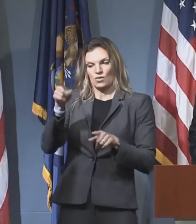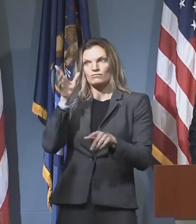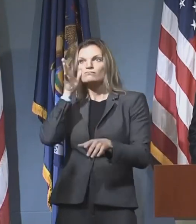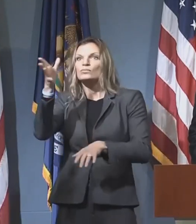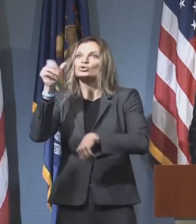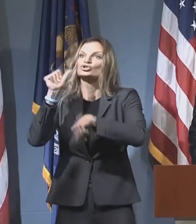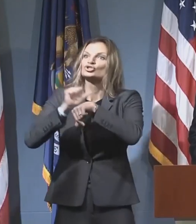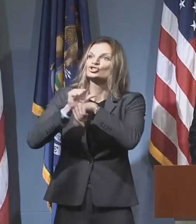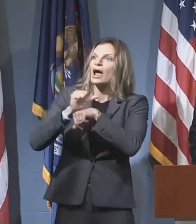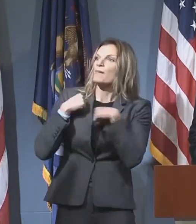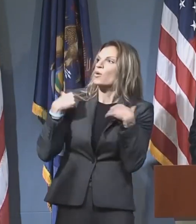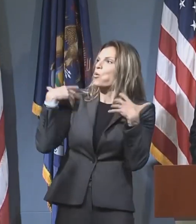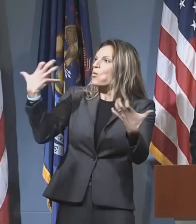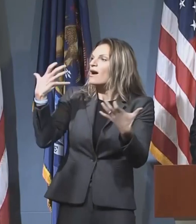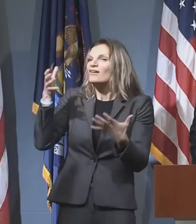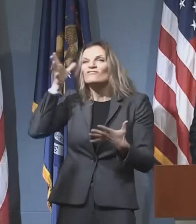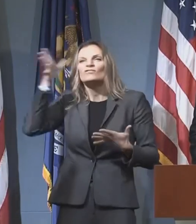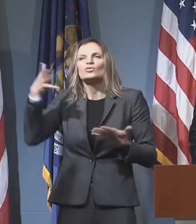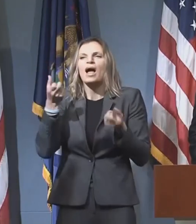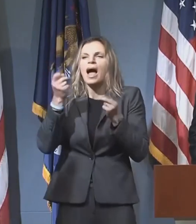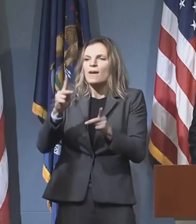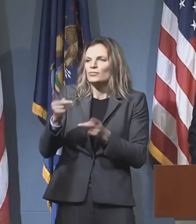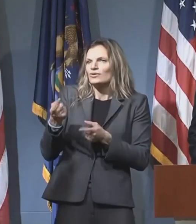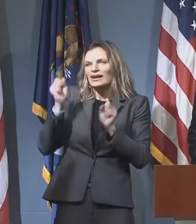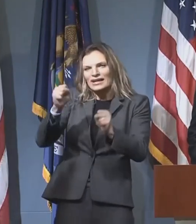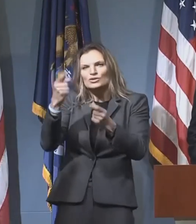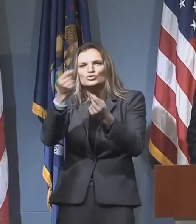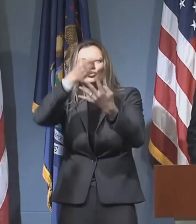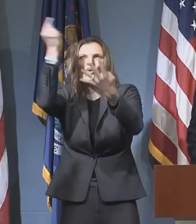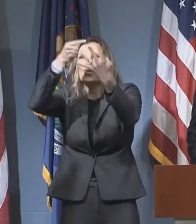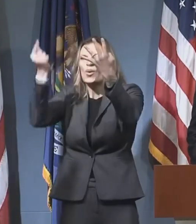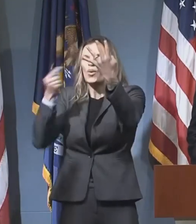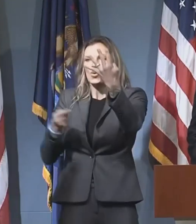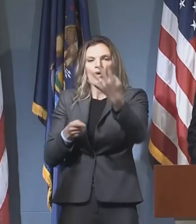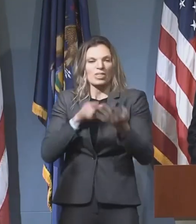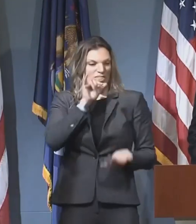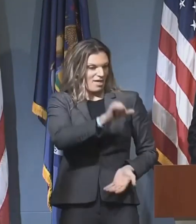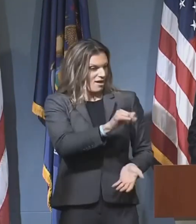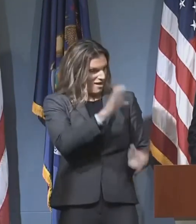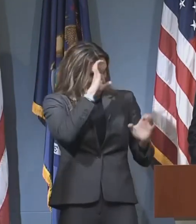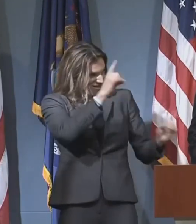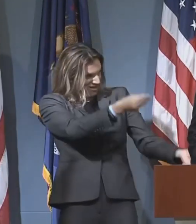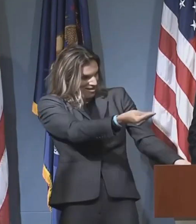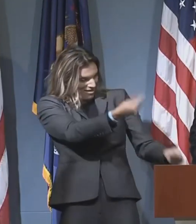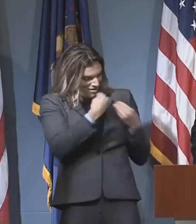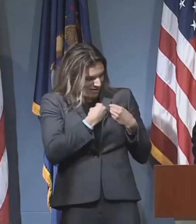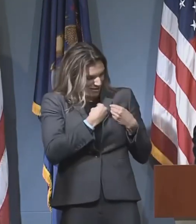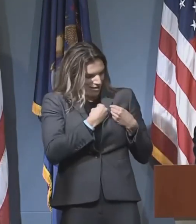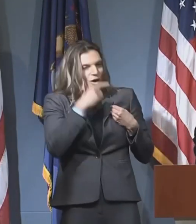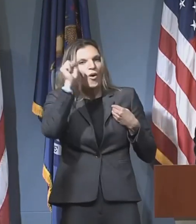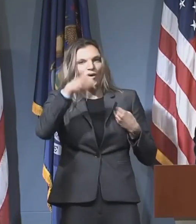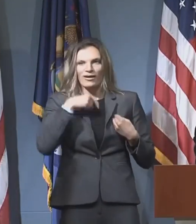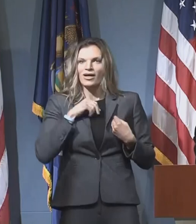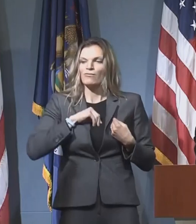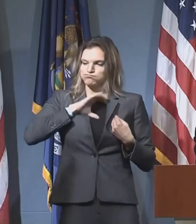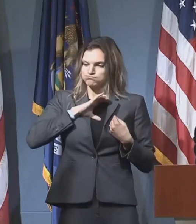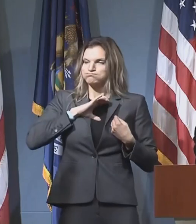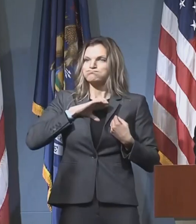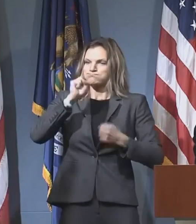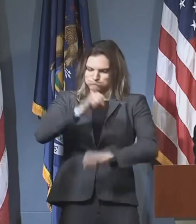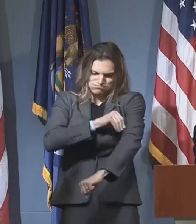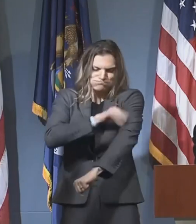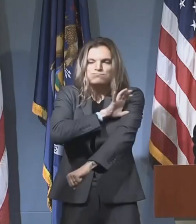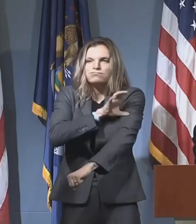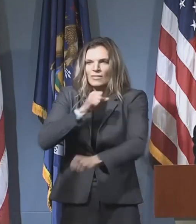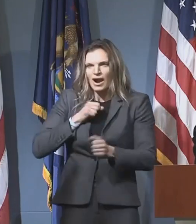to invent and discover, to create people who are capable of doing new things. The reality is, there